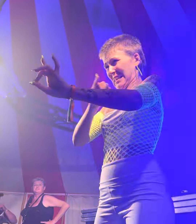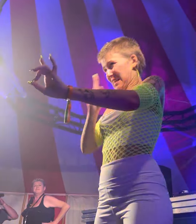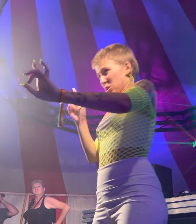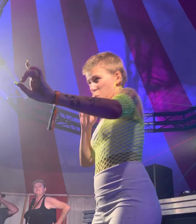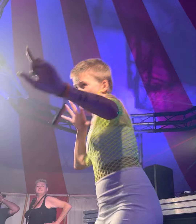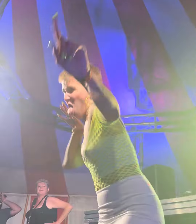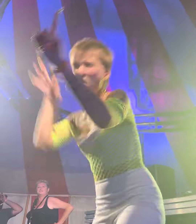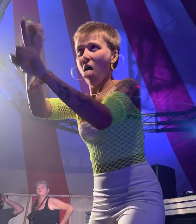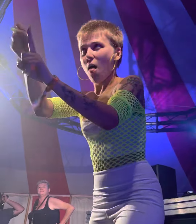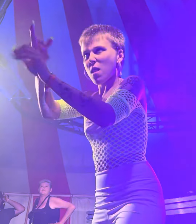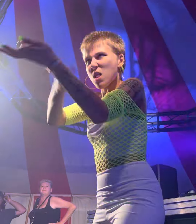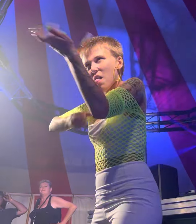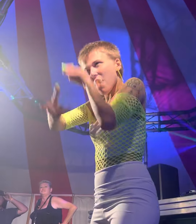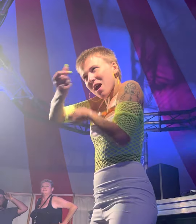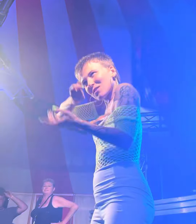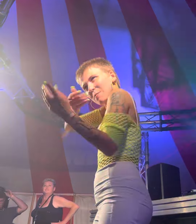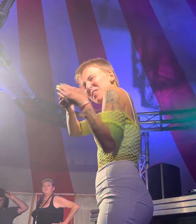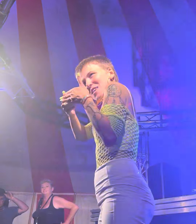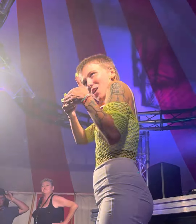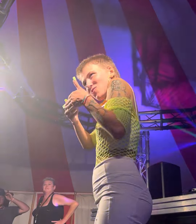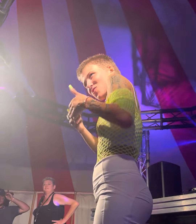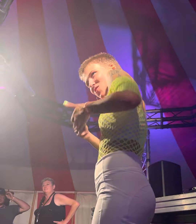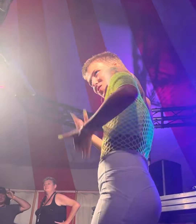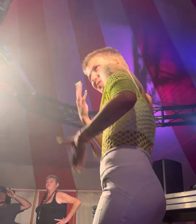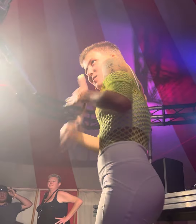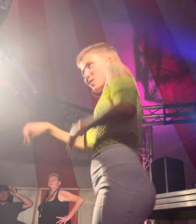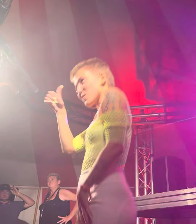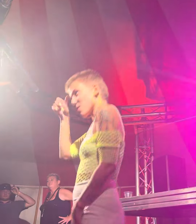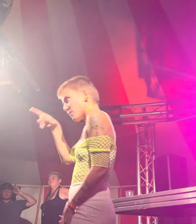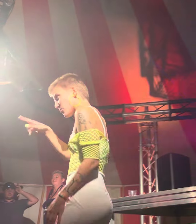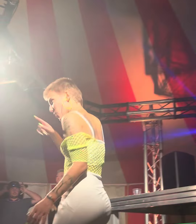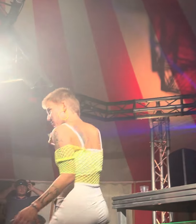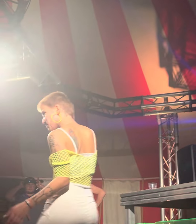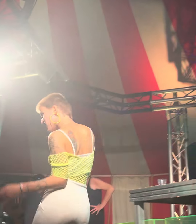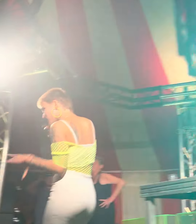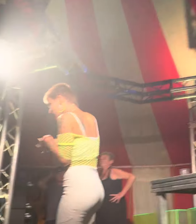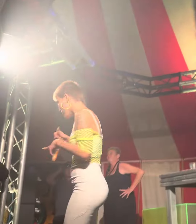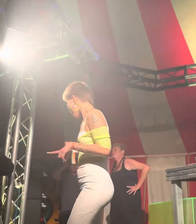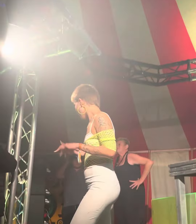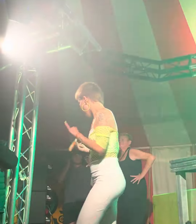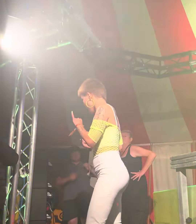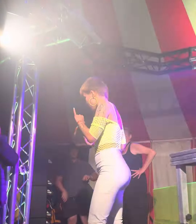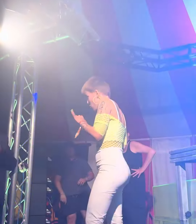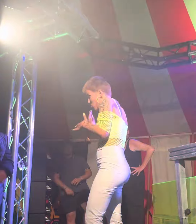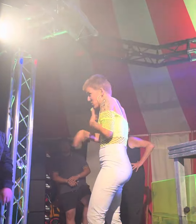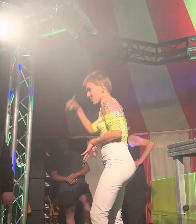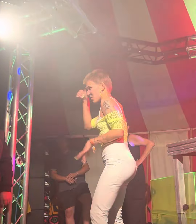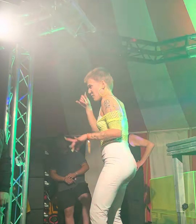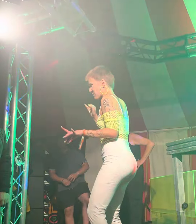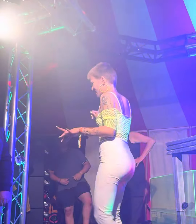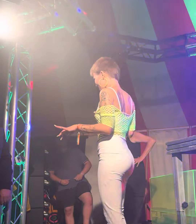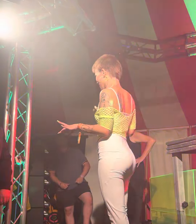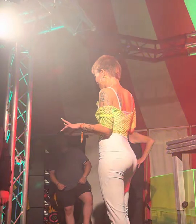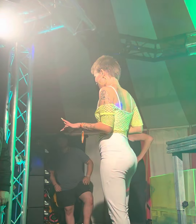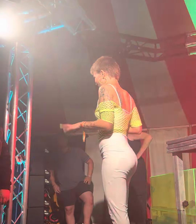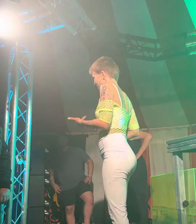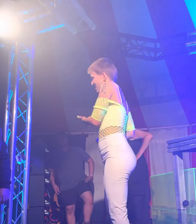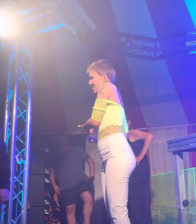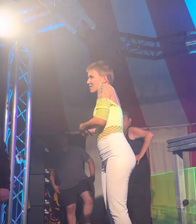They say they can smell your inventions You and have another freak You and sitting next to you You and I have rude people sitting